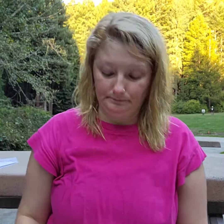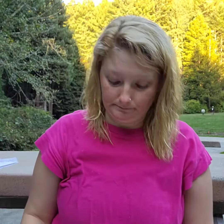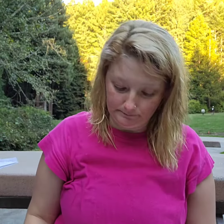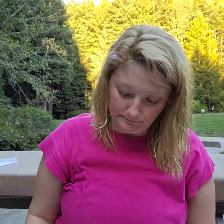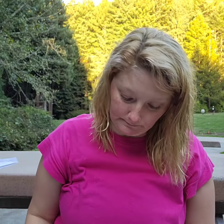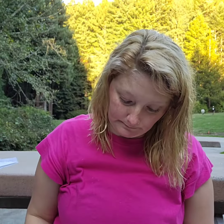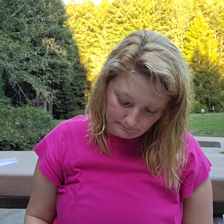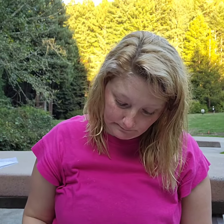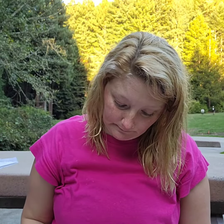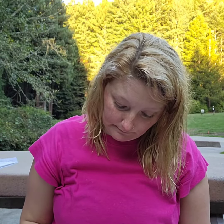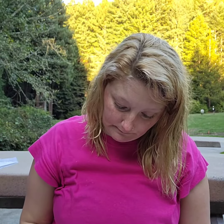Like